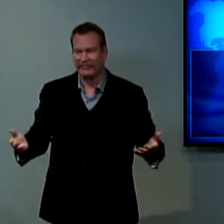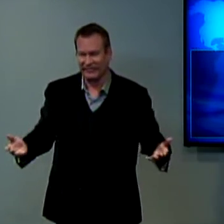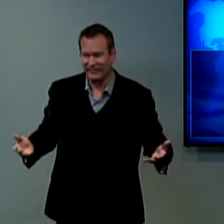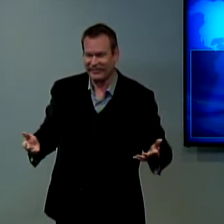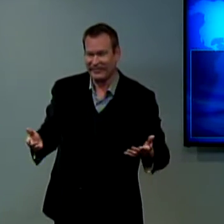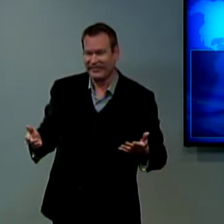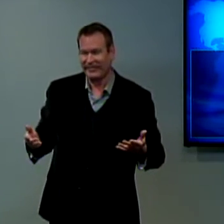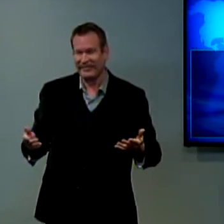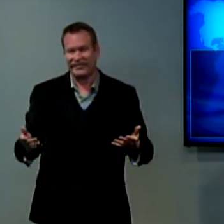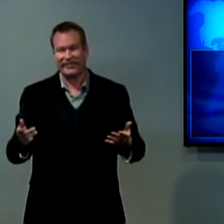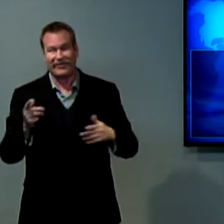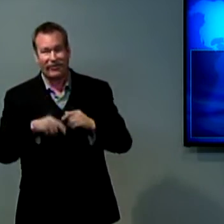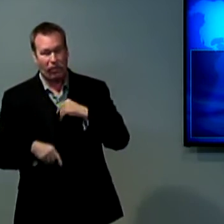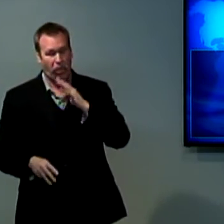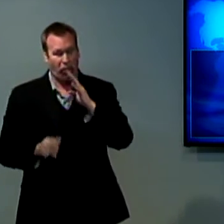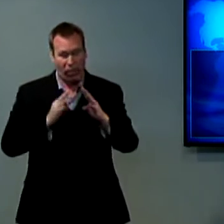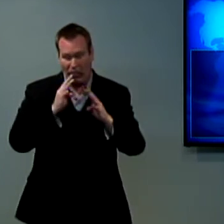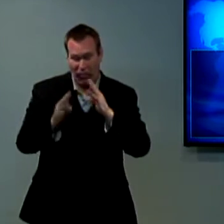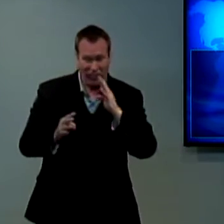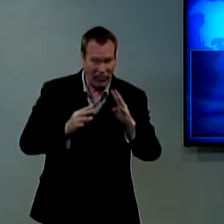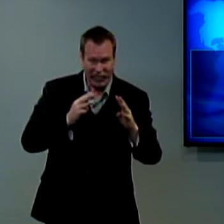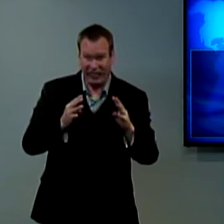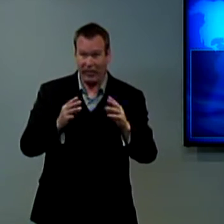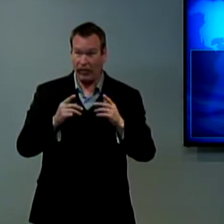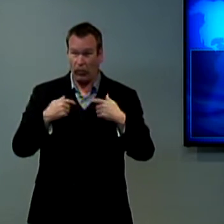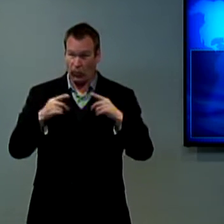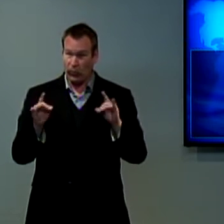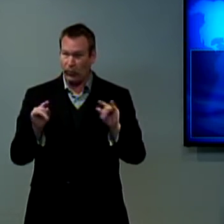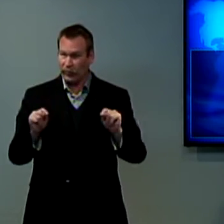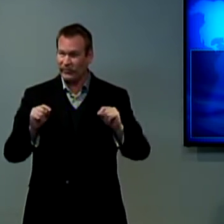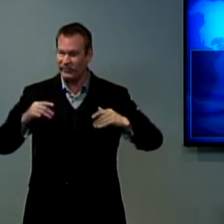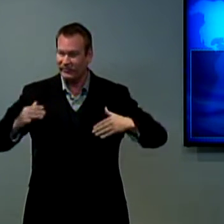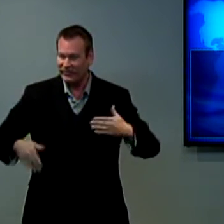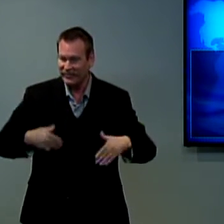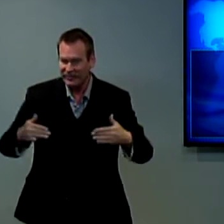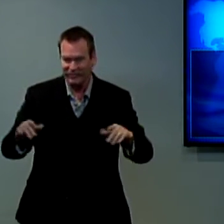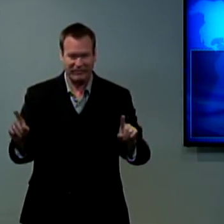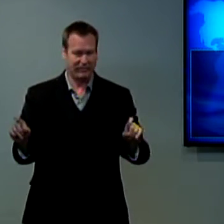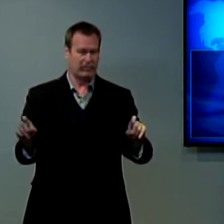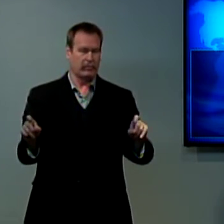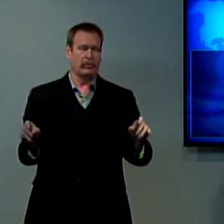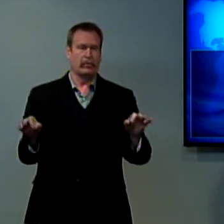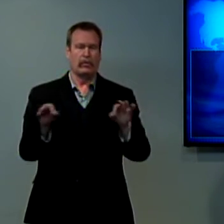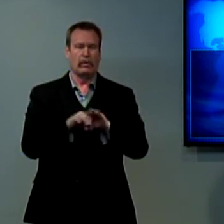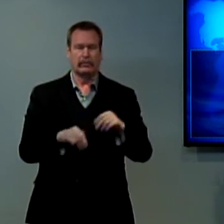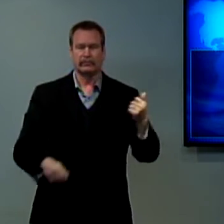And then the question is, sometimes, know, the question is, do you actually practice what you preach?